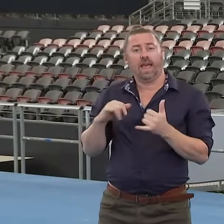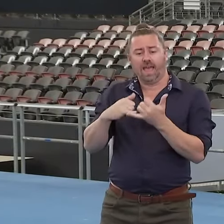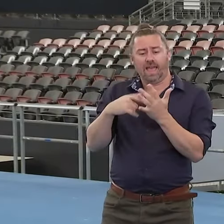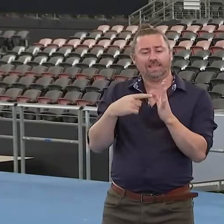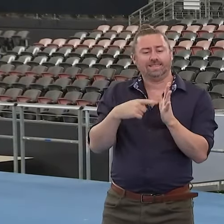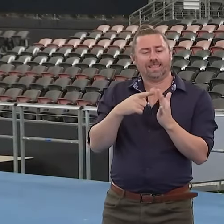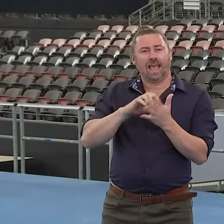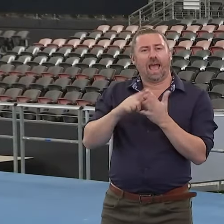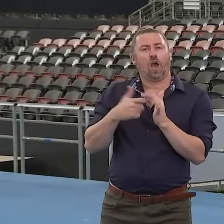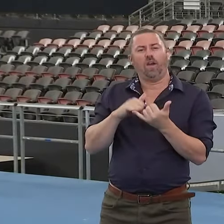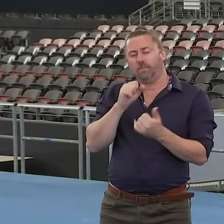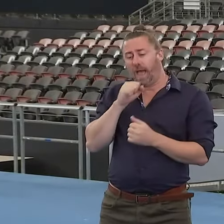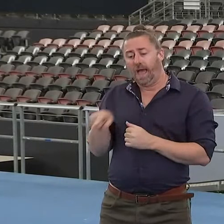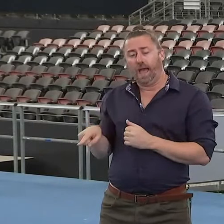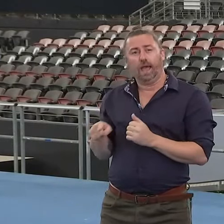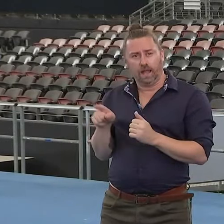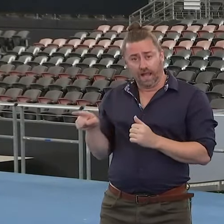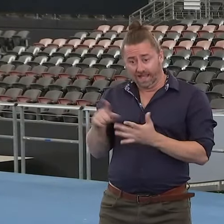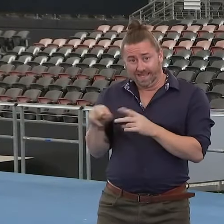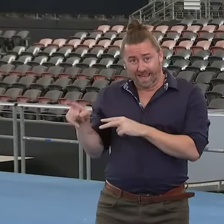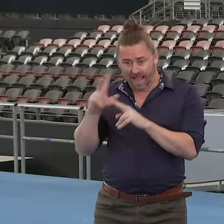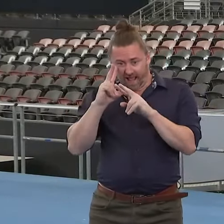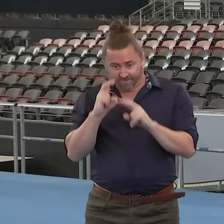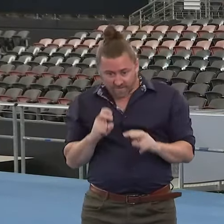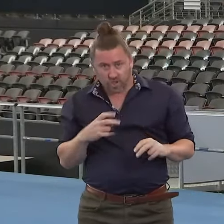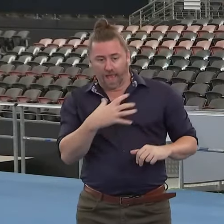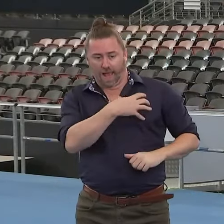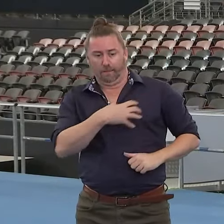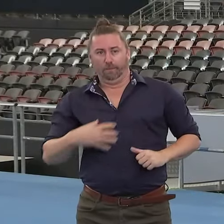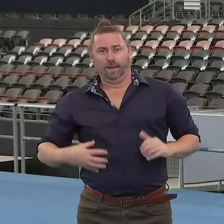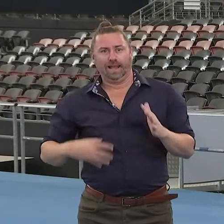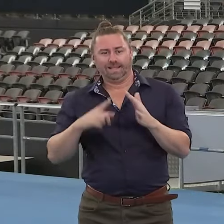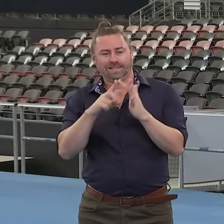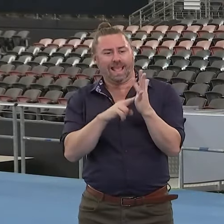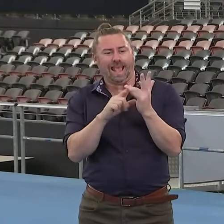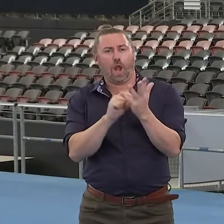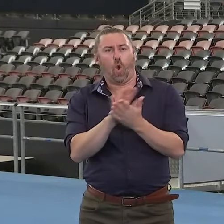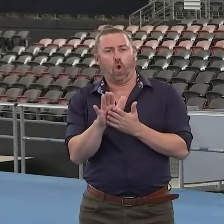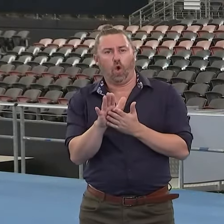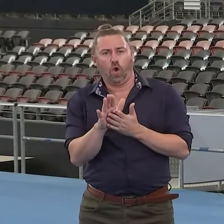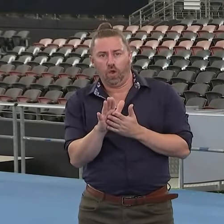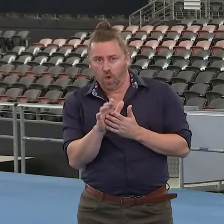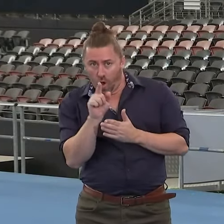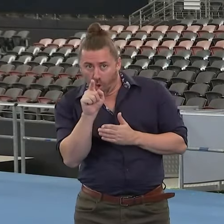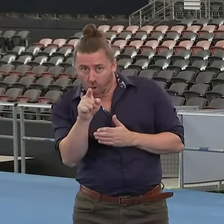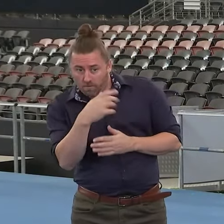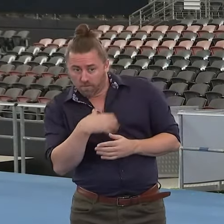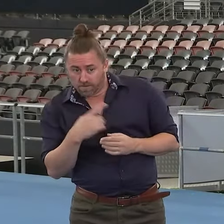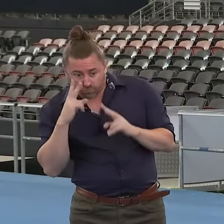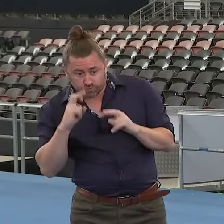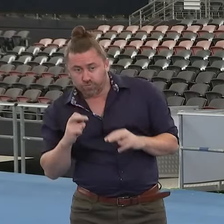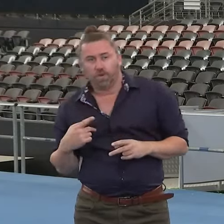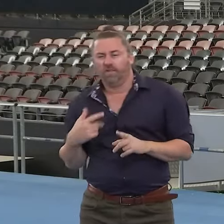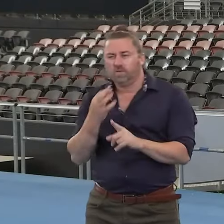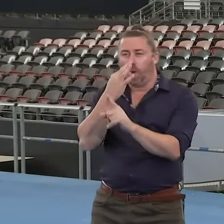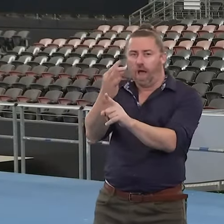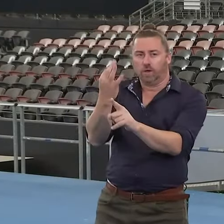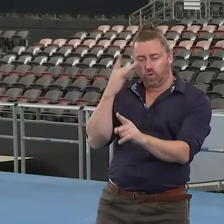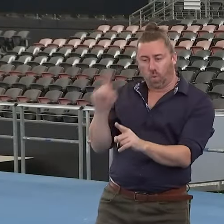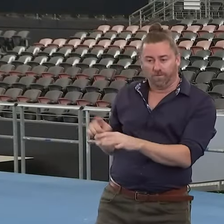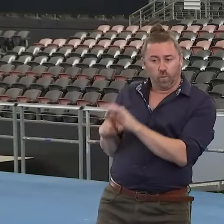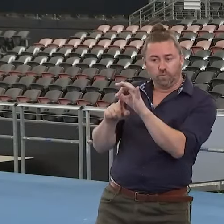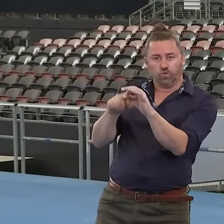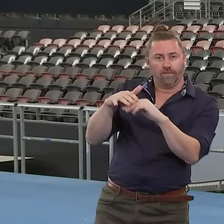Not to my knowledge, Josh. You have to ask her. Are